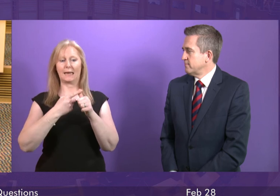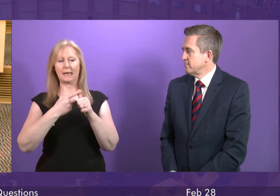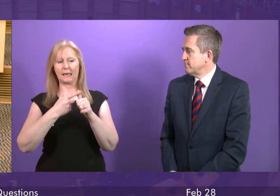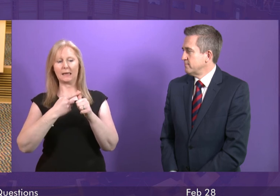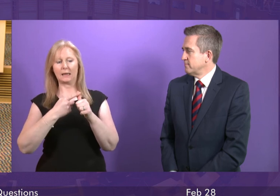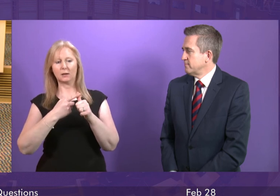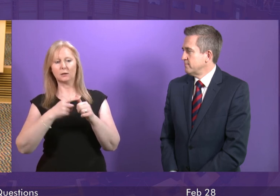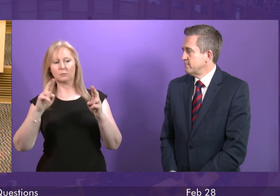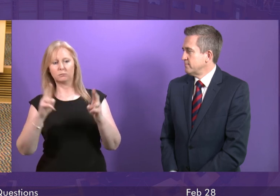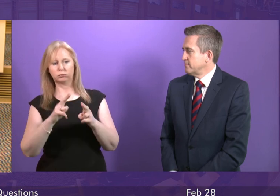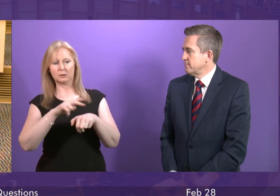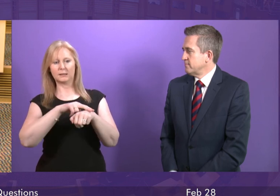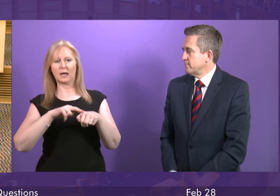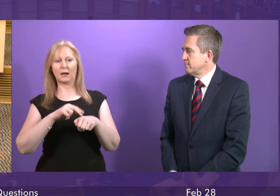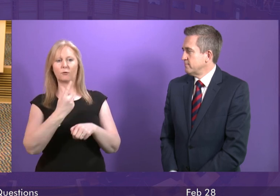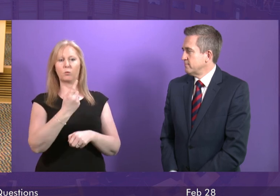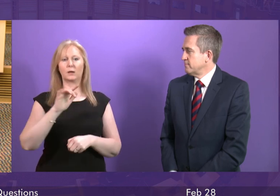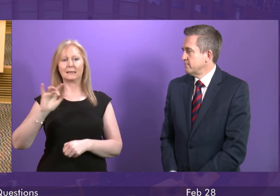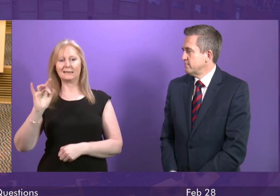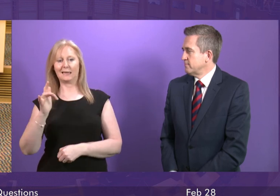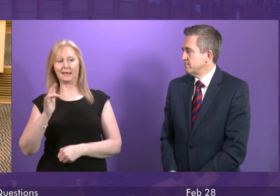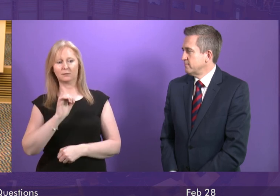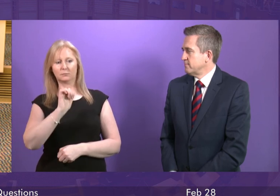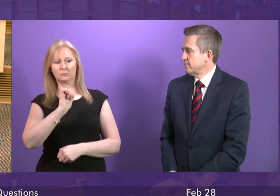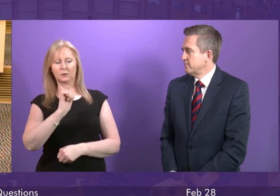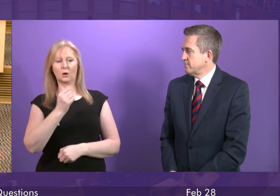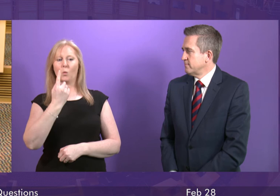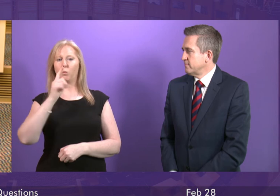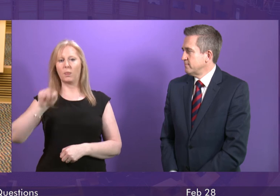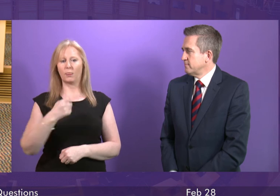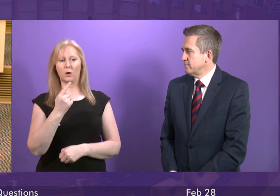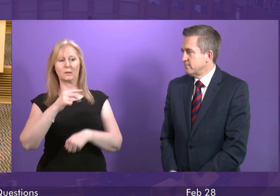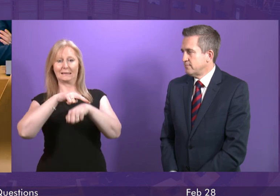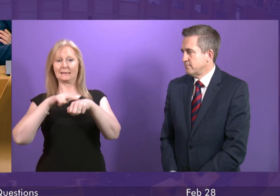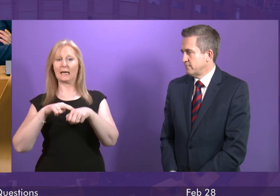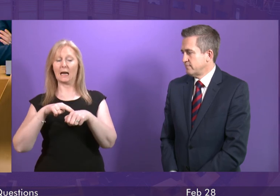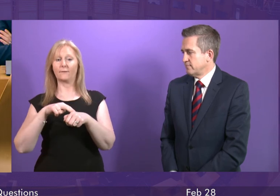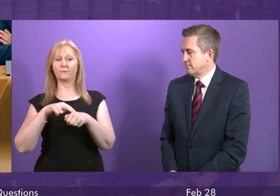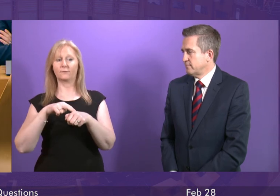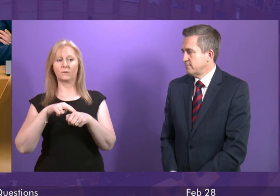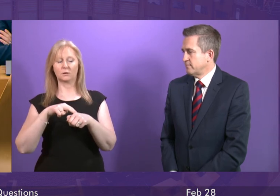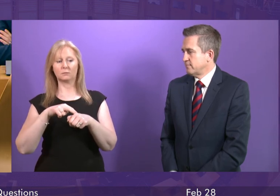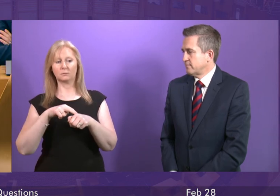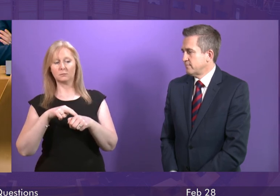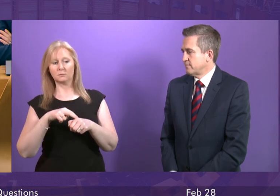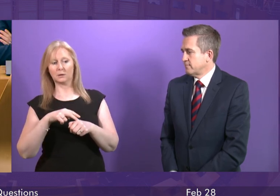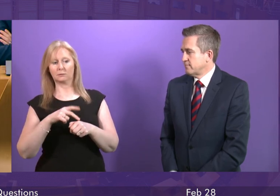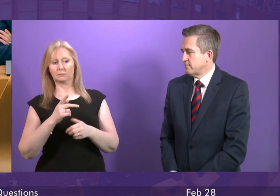of staff, around one in ten of their roughly 1,000 staff. That said, industrial action would not be in the interest